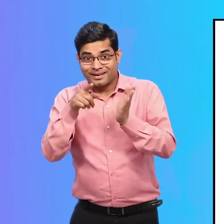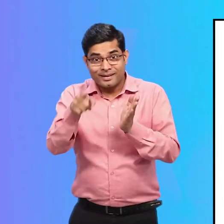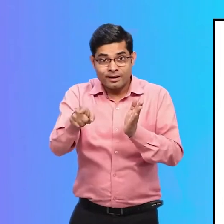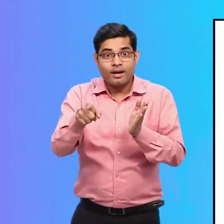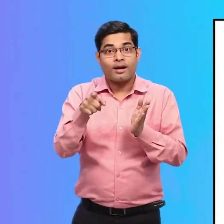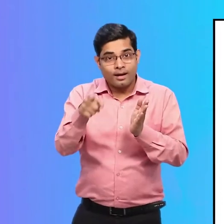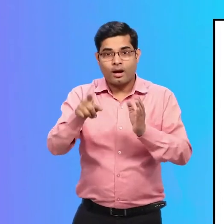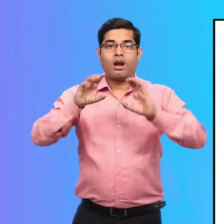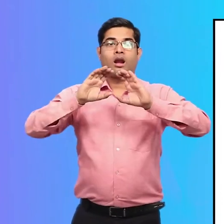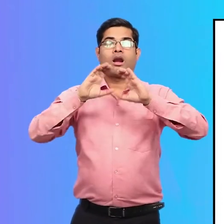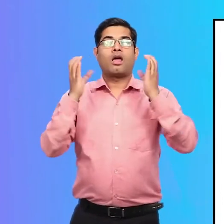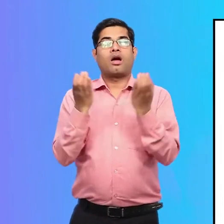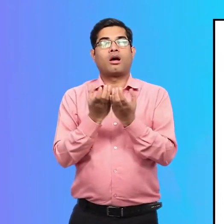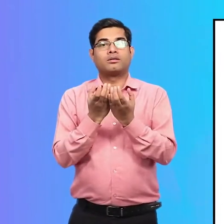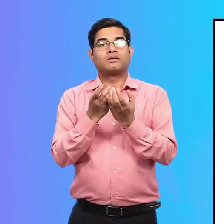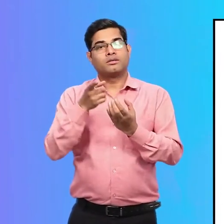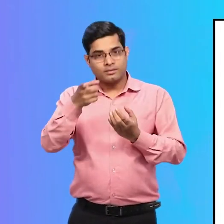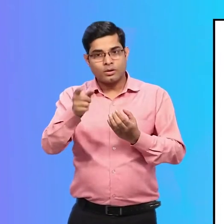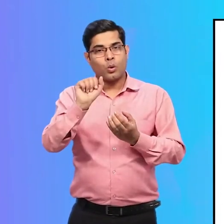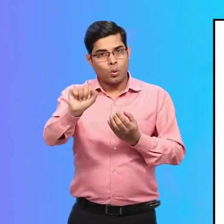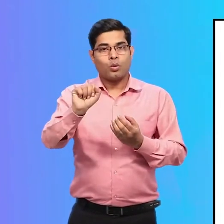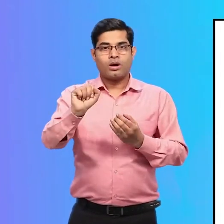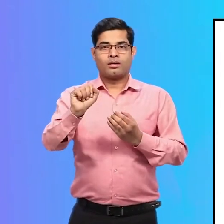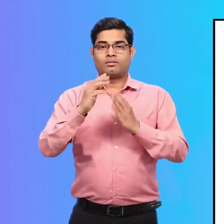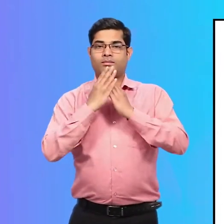in front of the classroom holding her white cane.